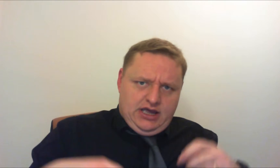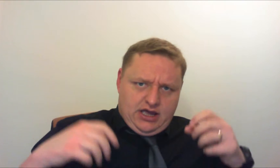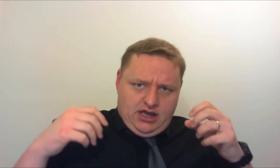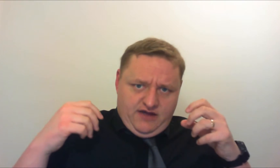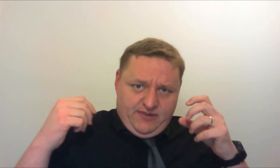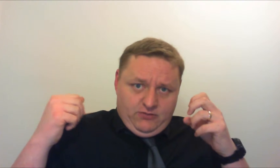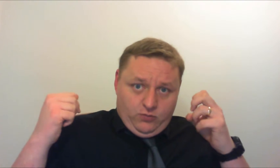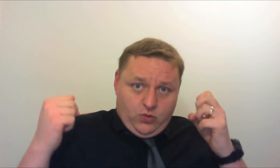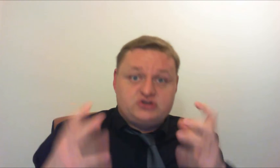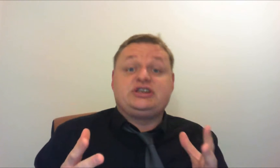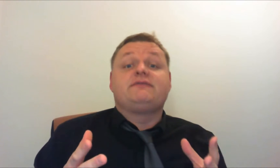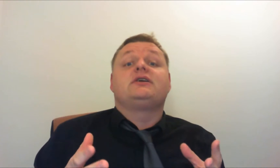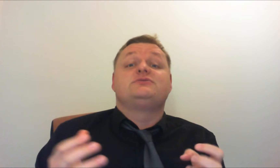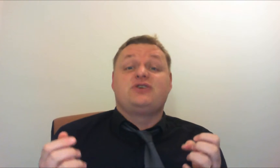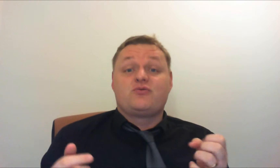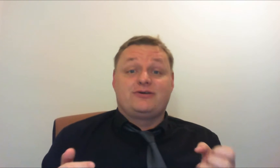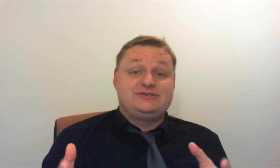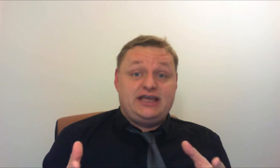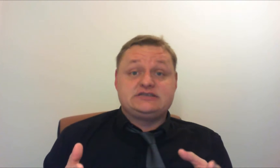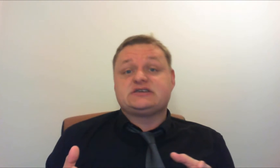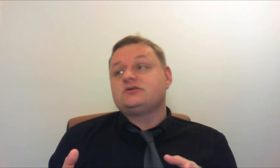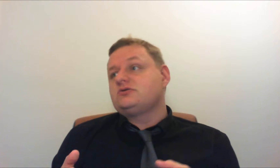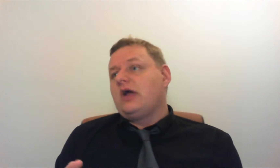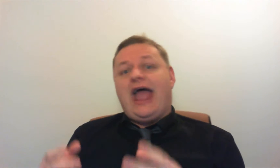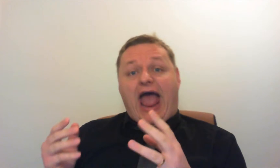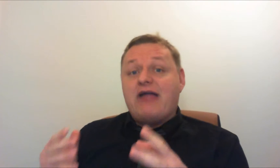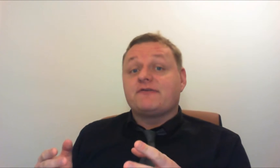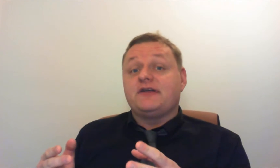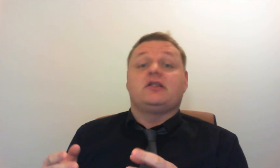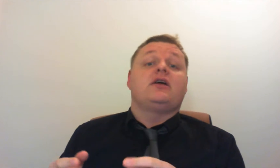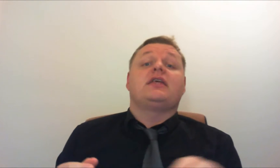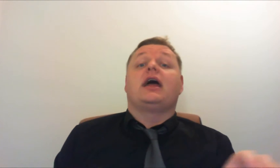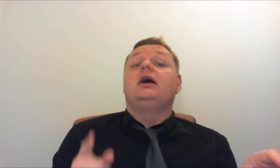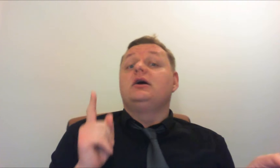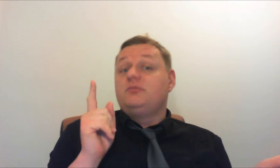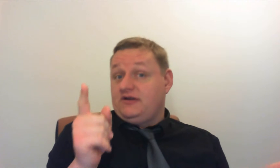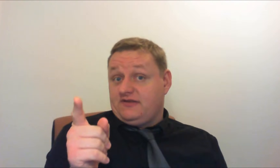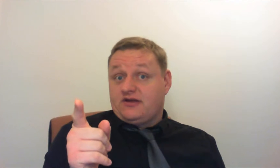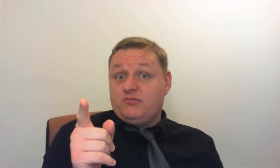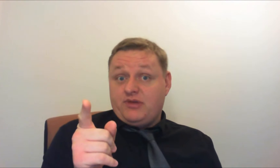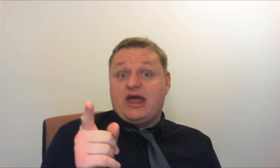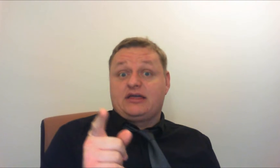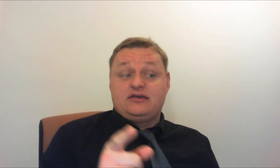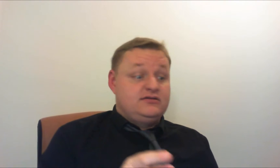have been washed even though there was no real need to everything like that but if they come back